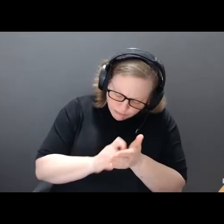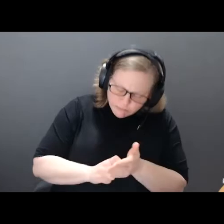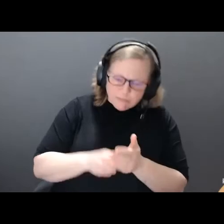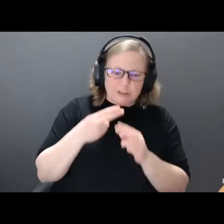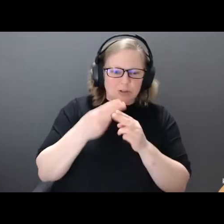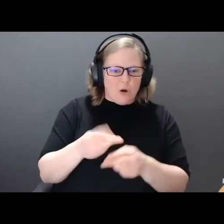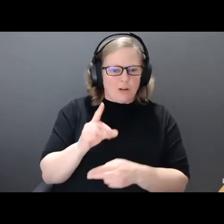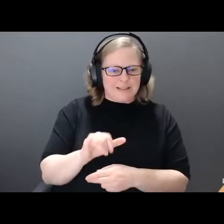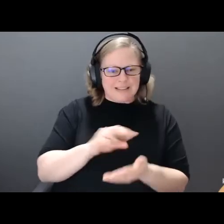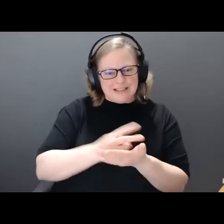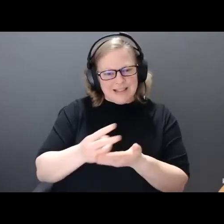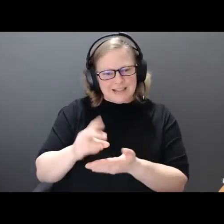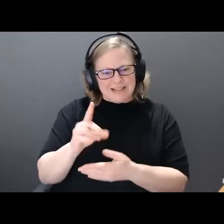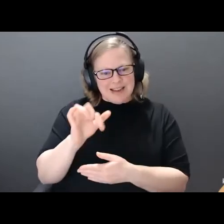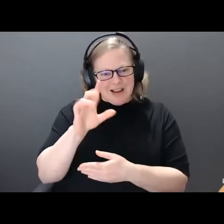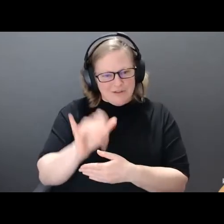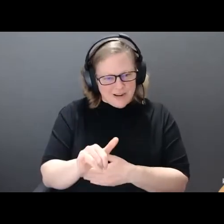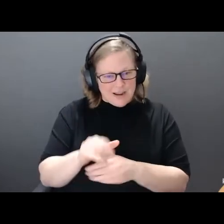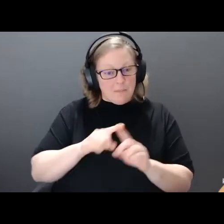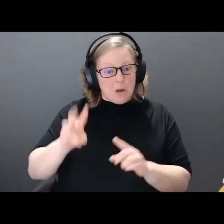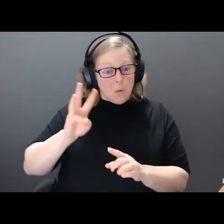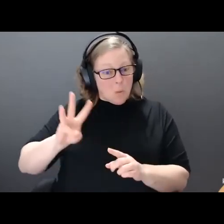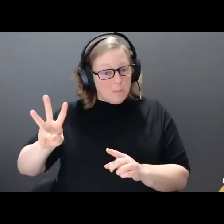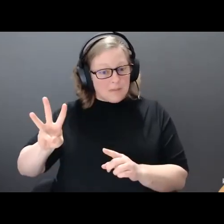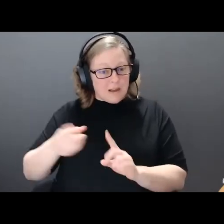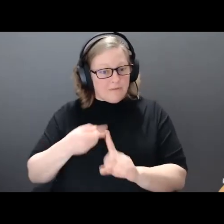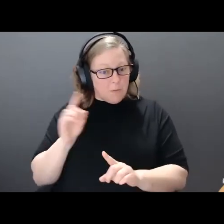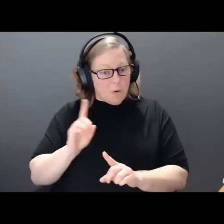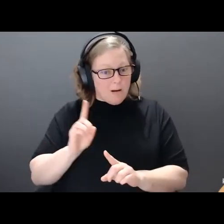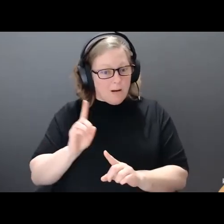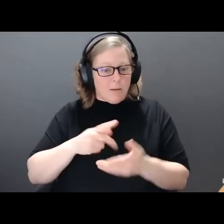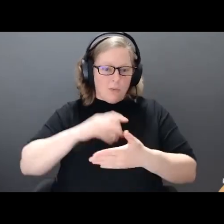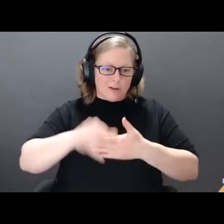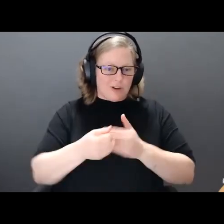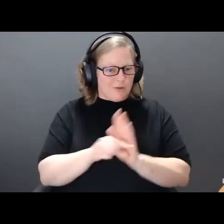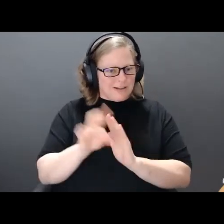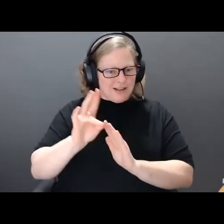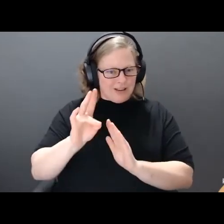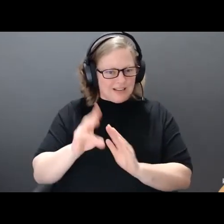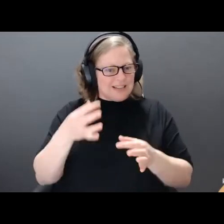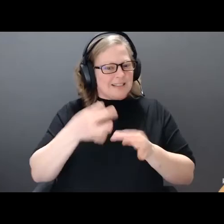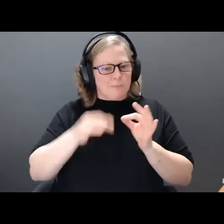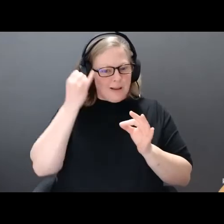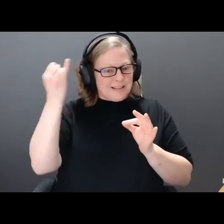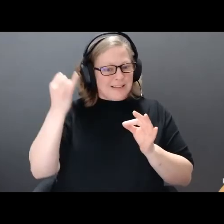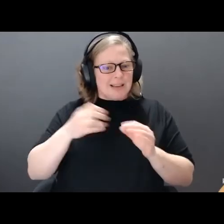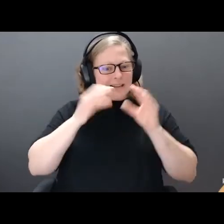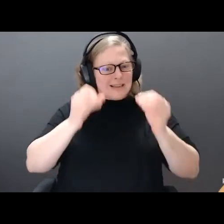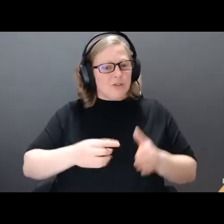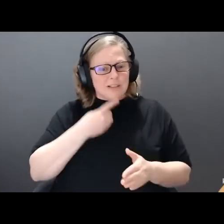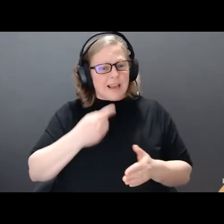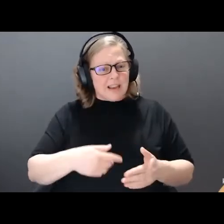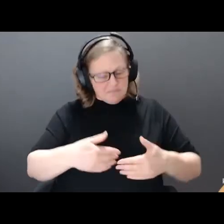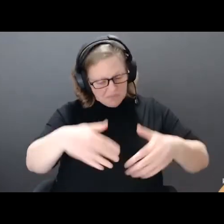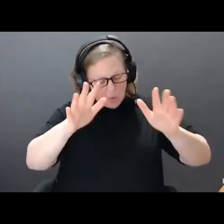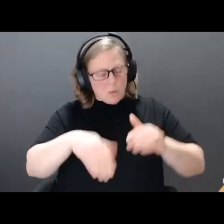sparked by a project given to me in grade seven. The project was simple. My teacher told us to change the world. Sounds simple enough,